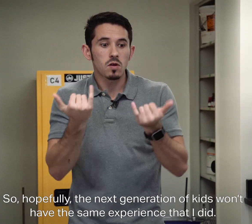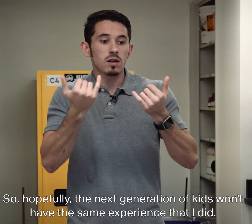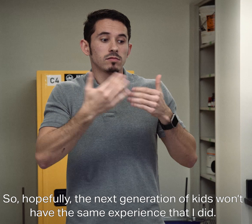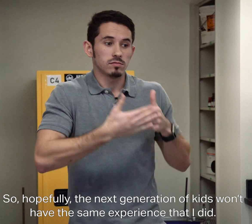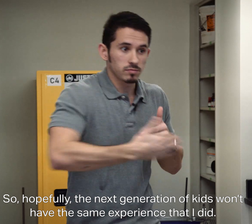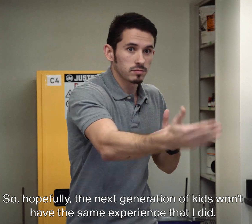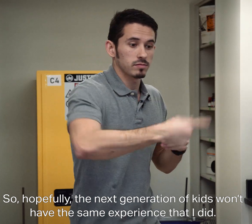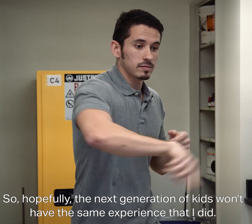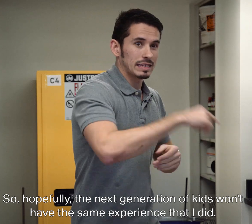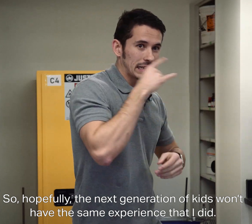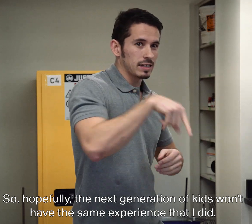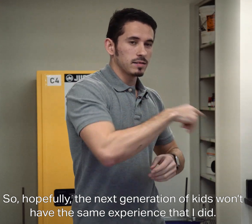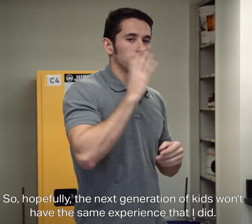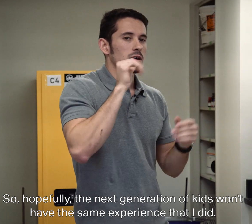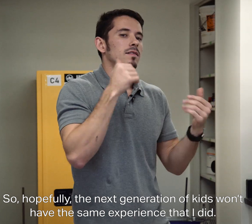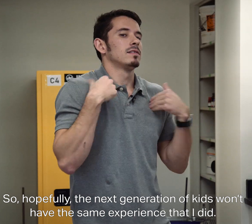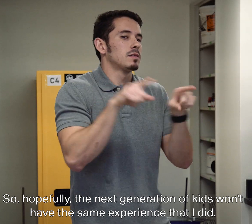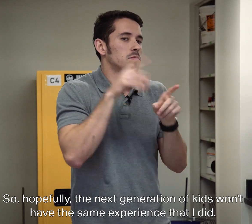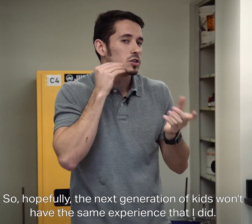the next generation of kids won't have the same experience that I did.